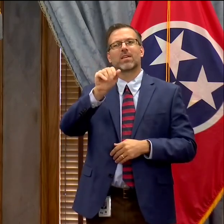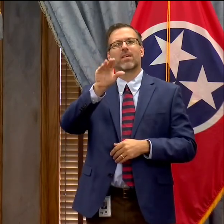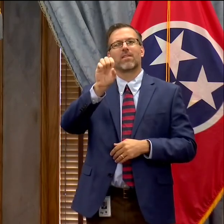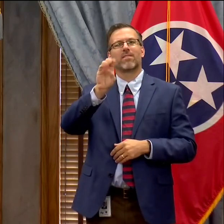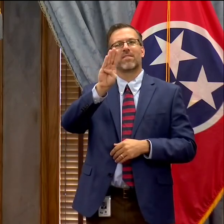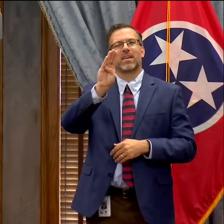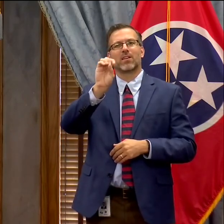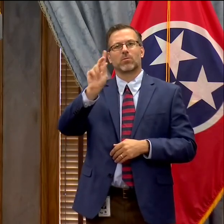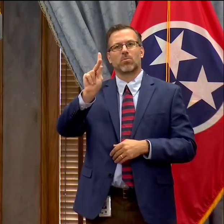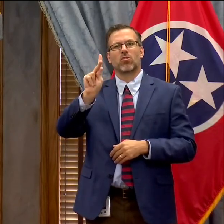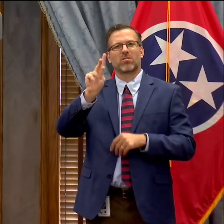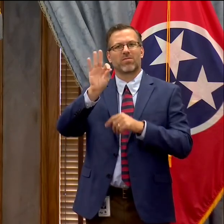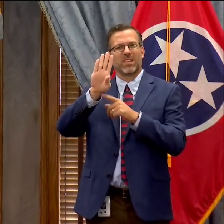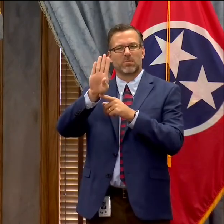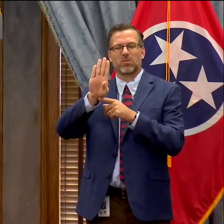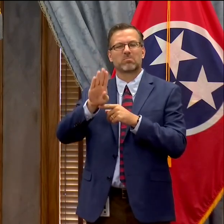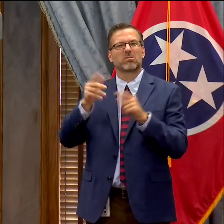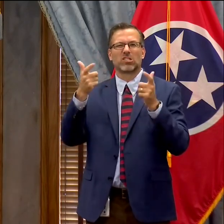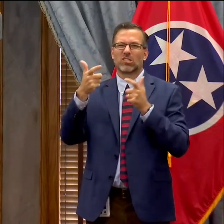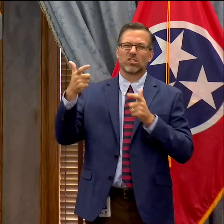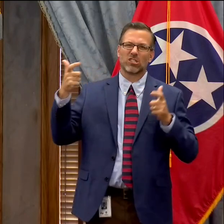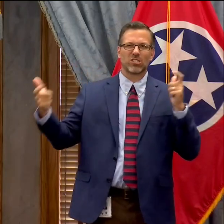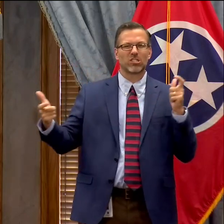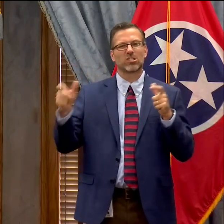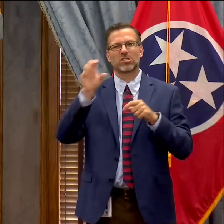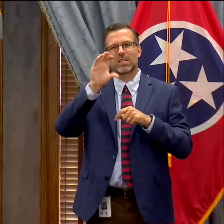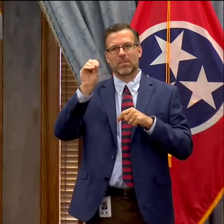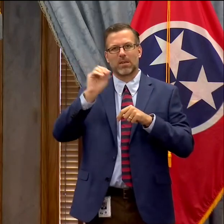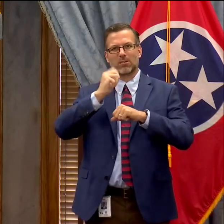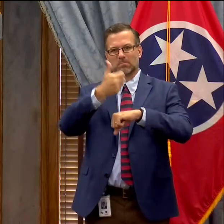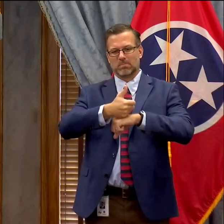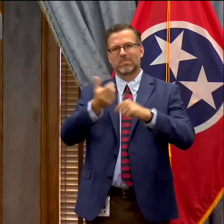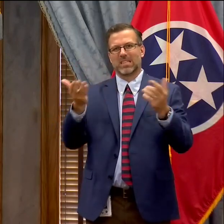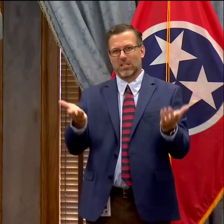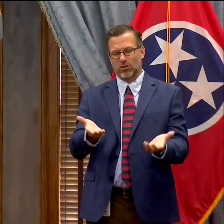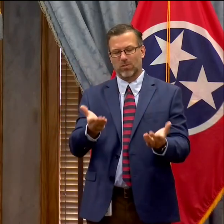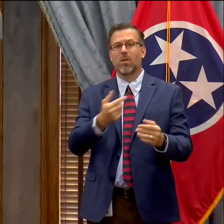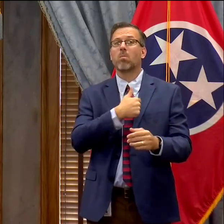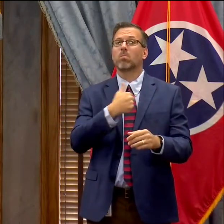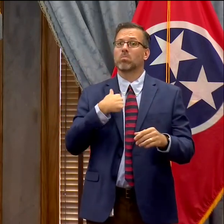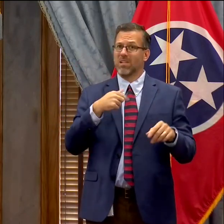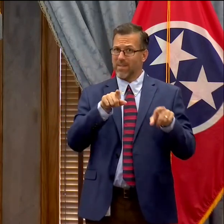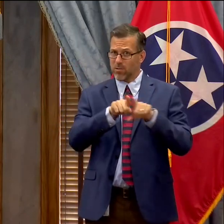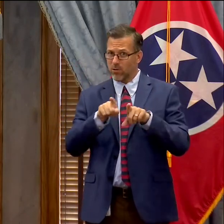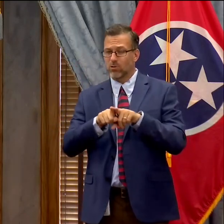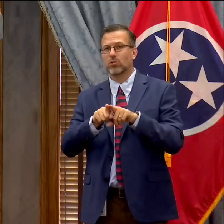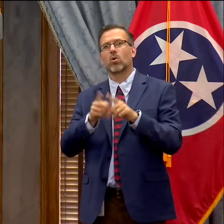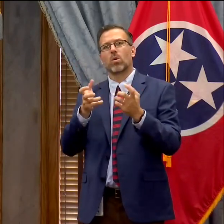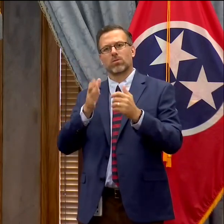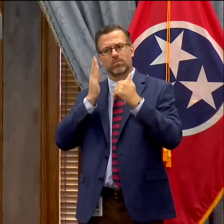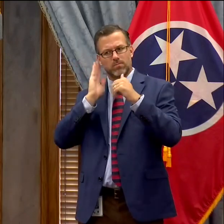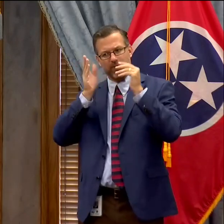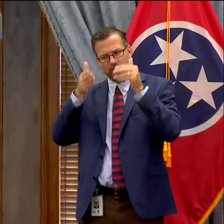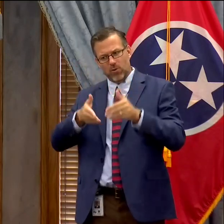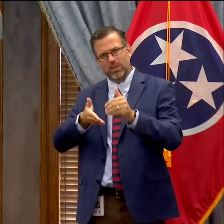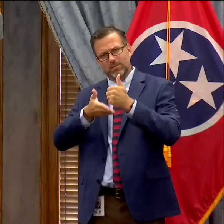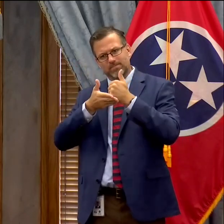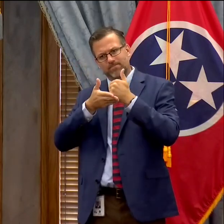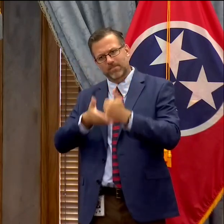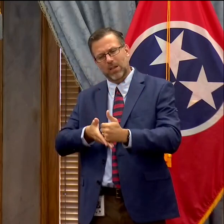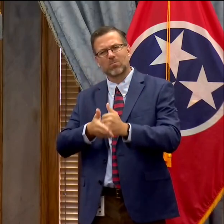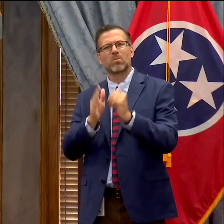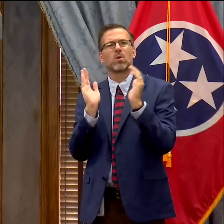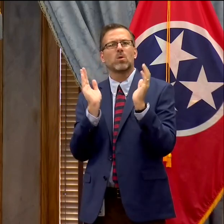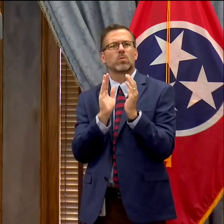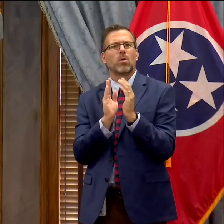about a big company coming here. But I also remain committed to our small businesses that have faced